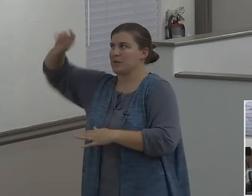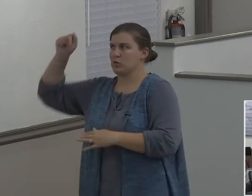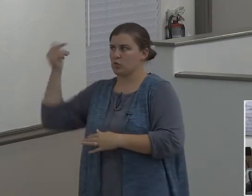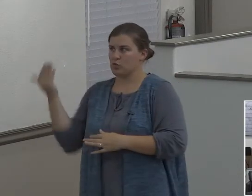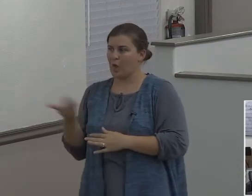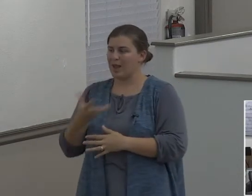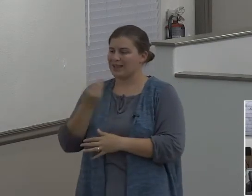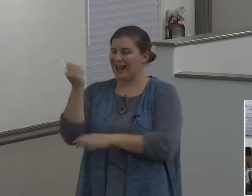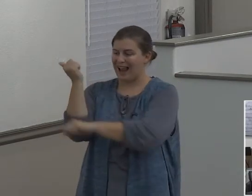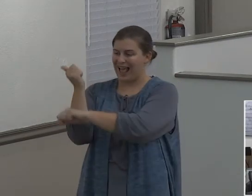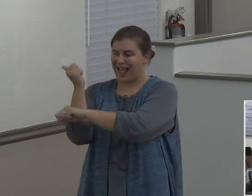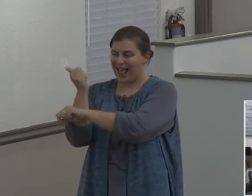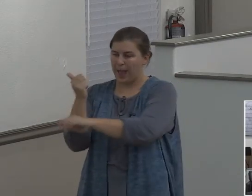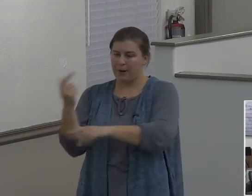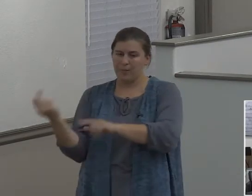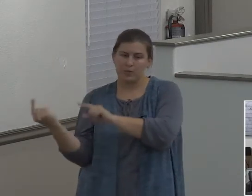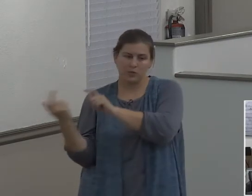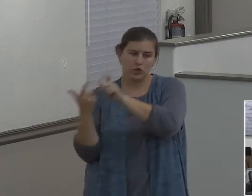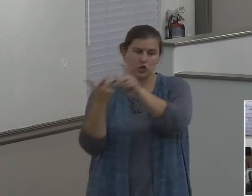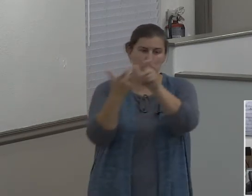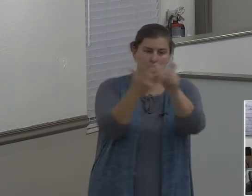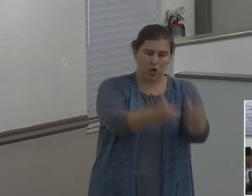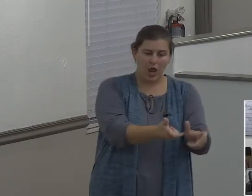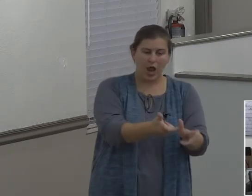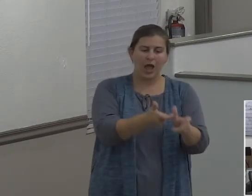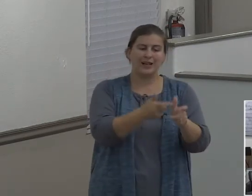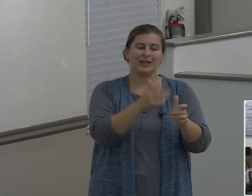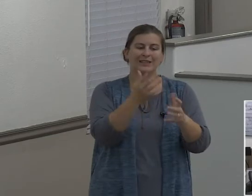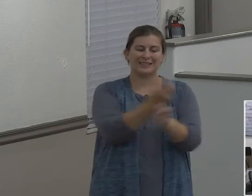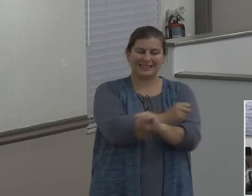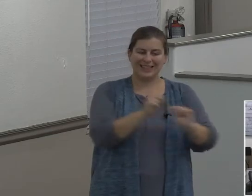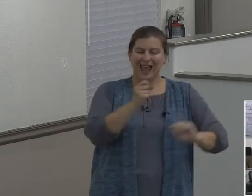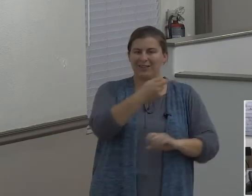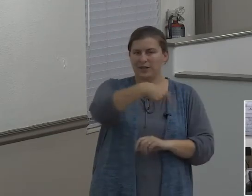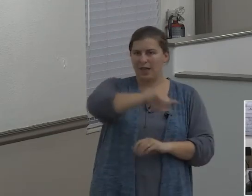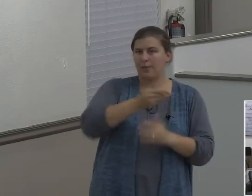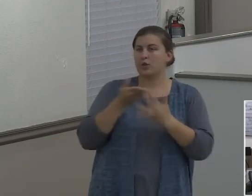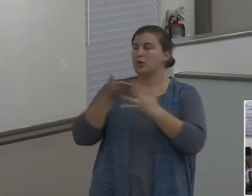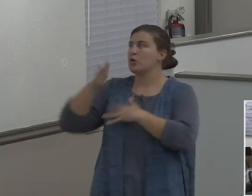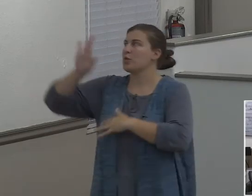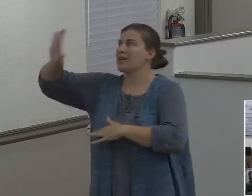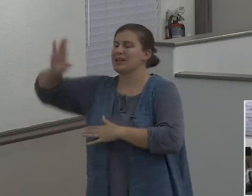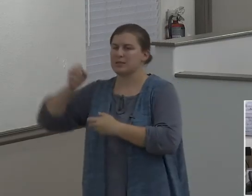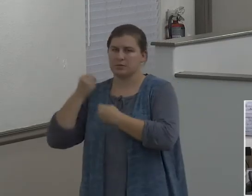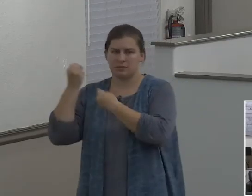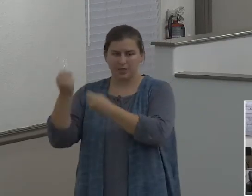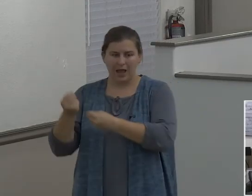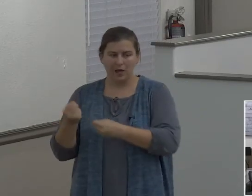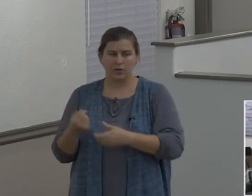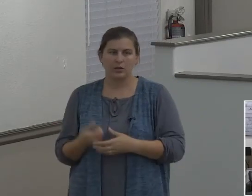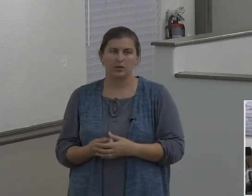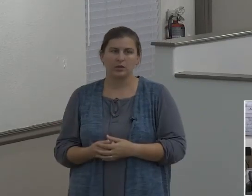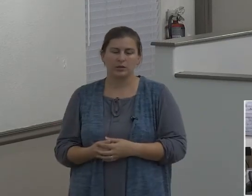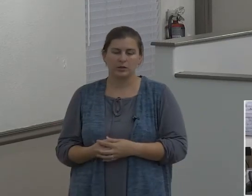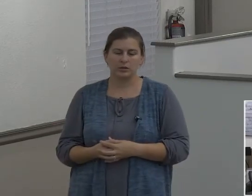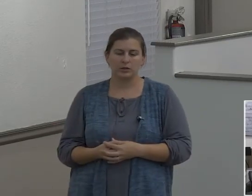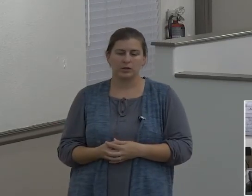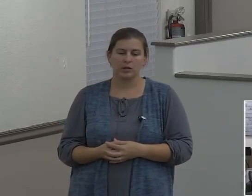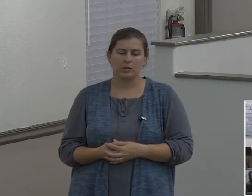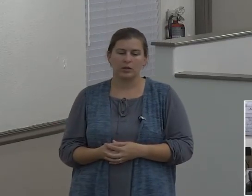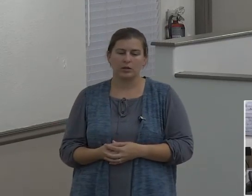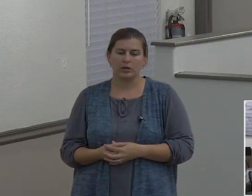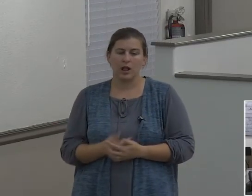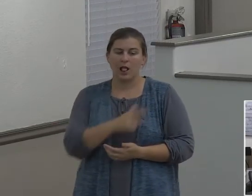the rescue by the power of God, you know, they're going to be slaves forever, but he was rescued. Now,